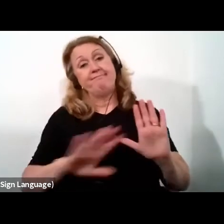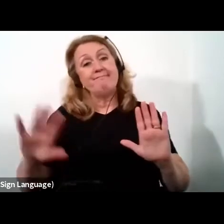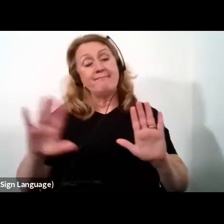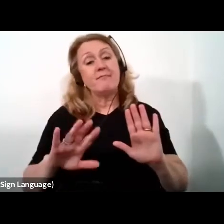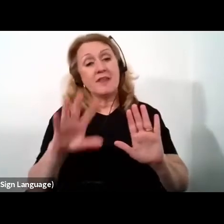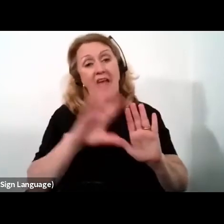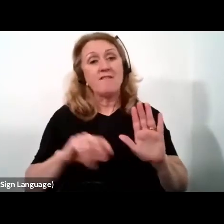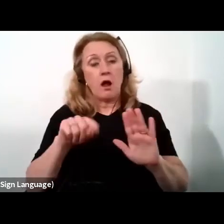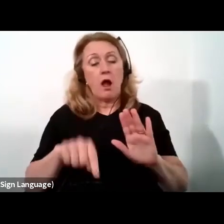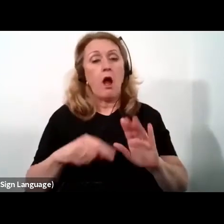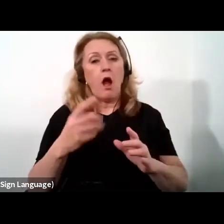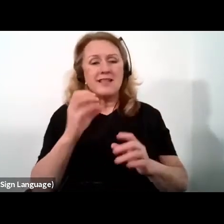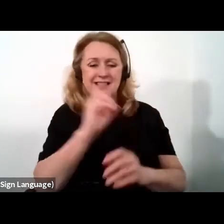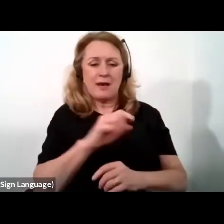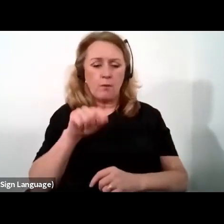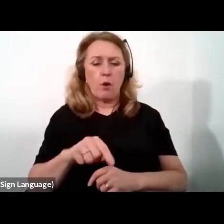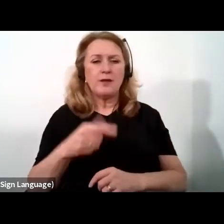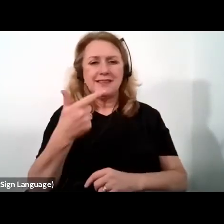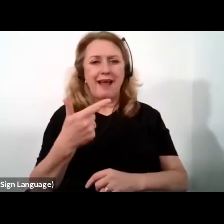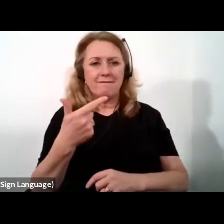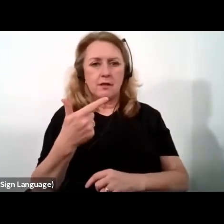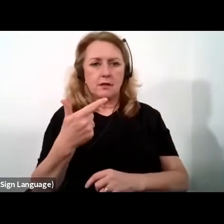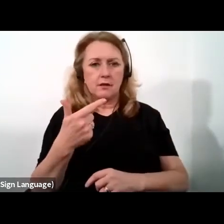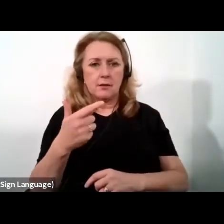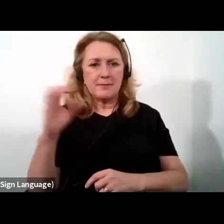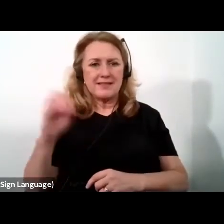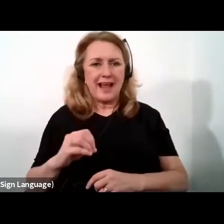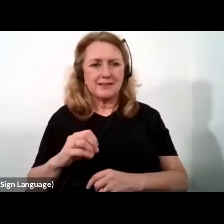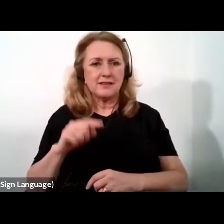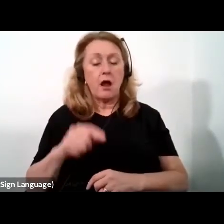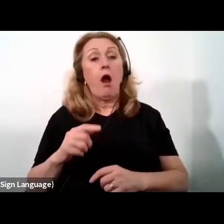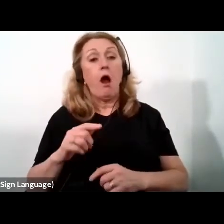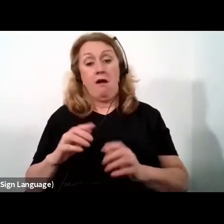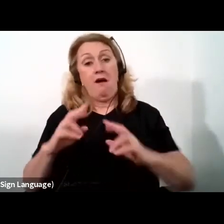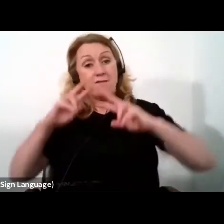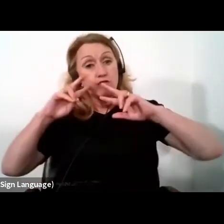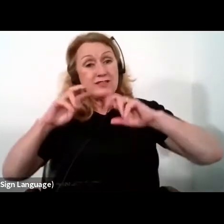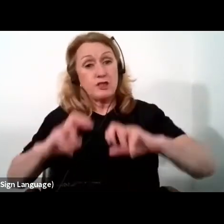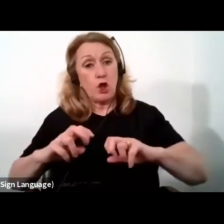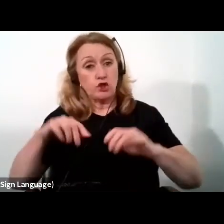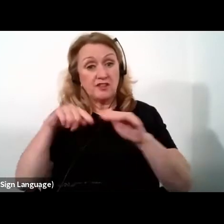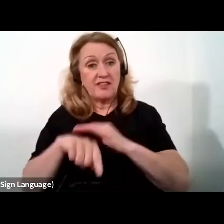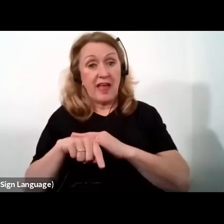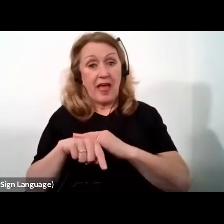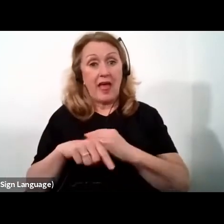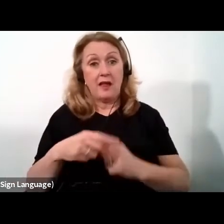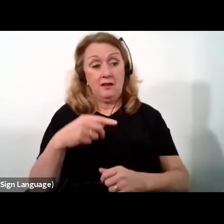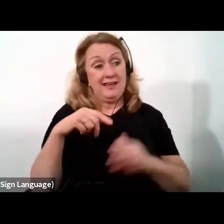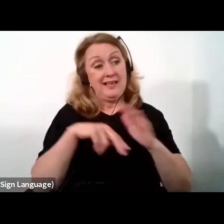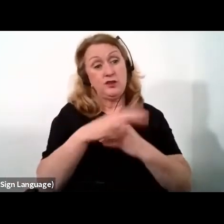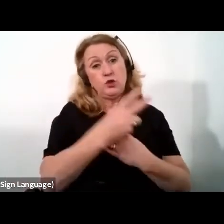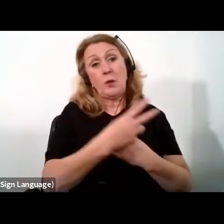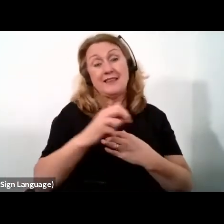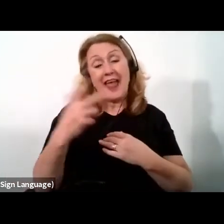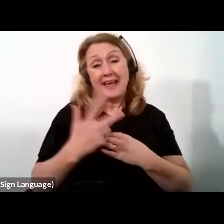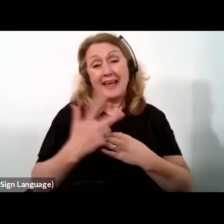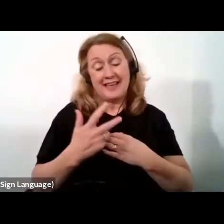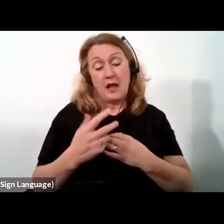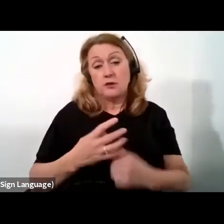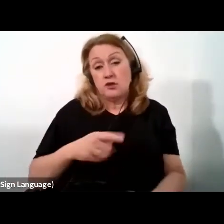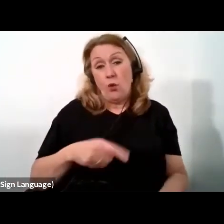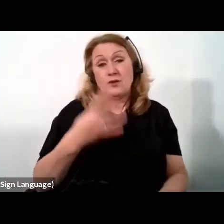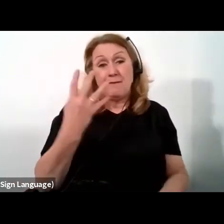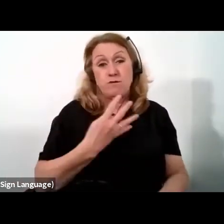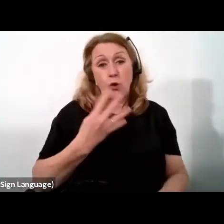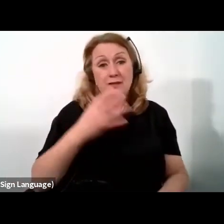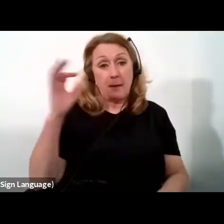home to only 0.7% of world's researchers as of 2018, representing 14%